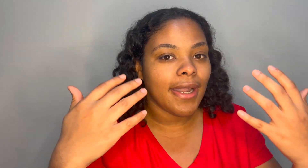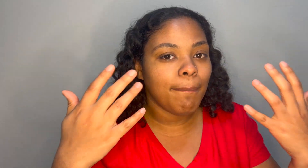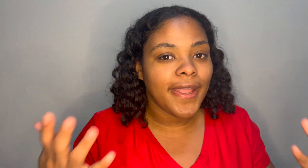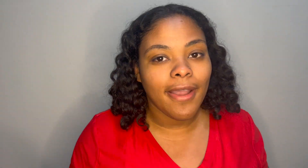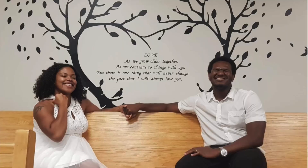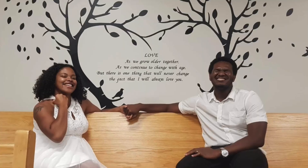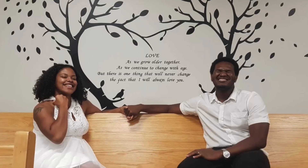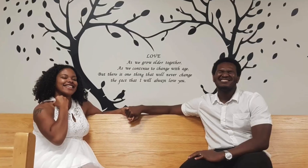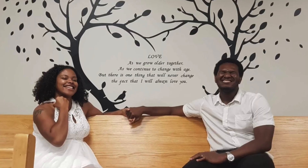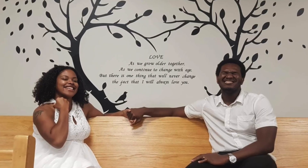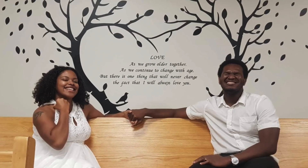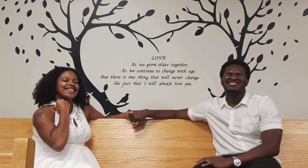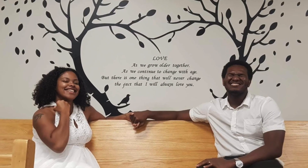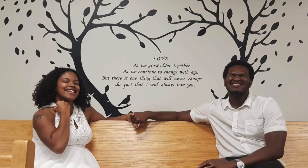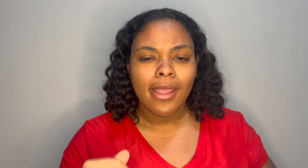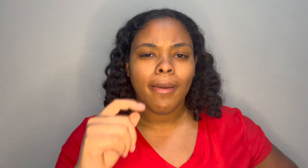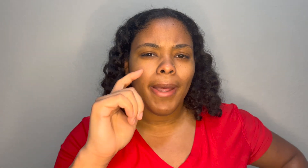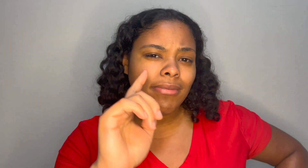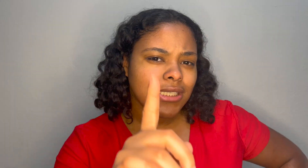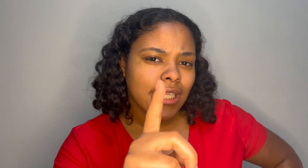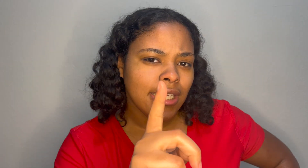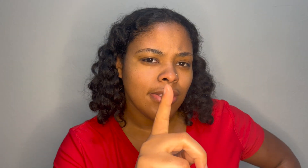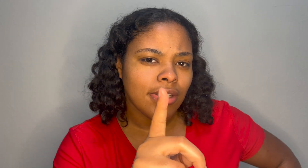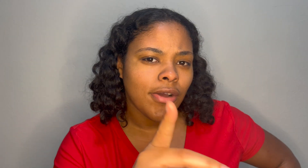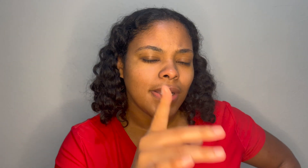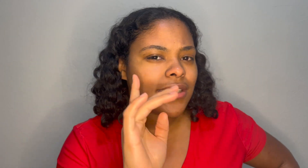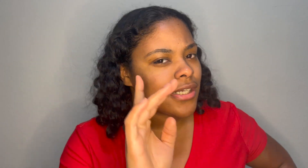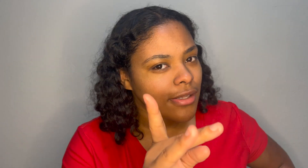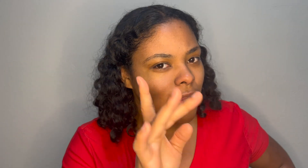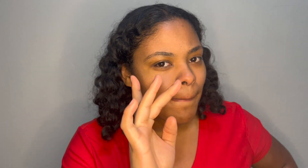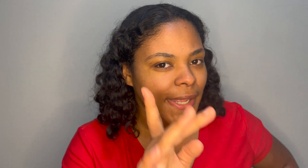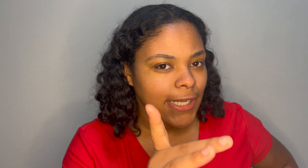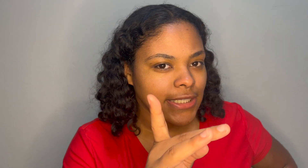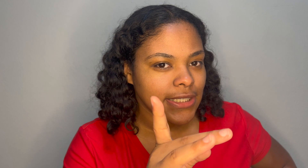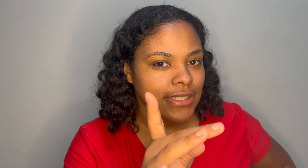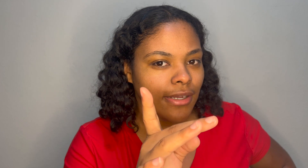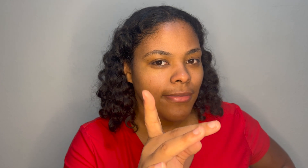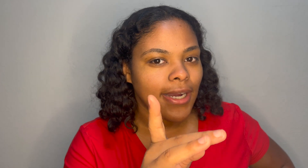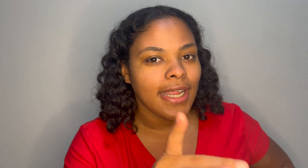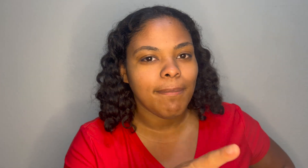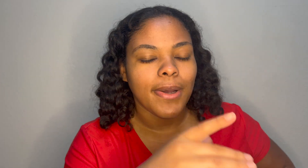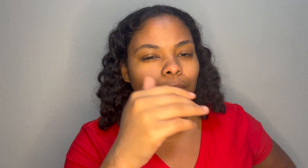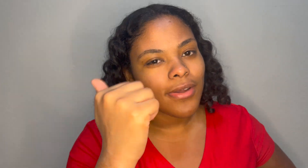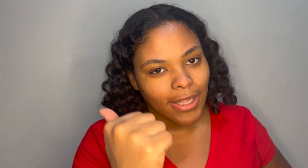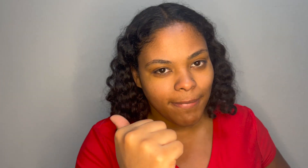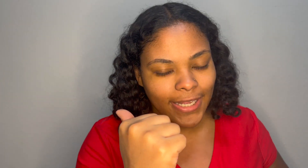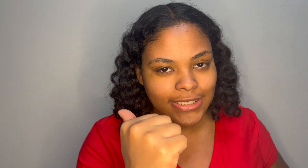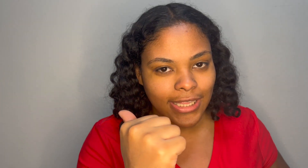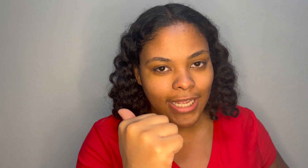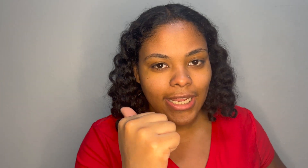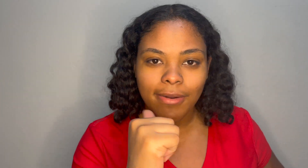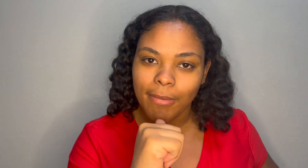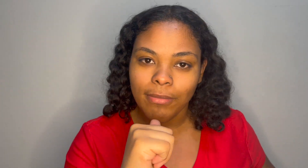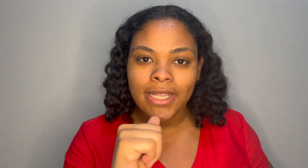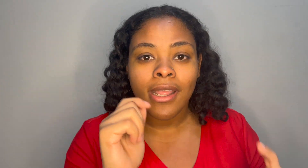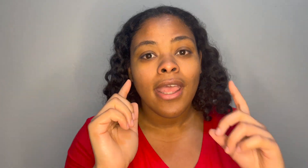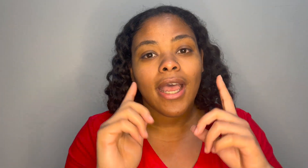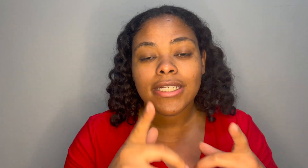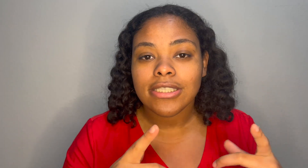bam i found the right one but i'm just letting you know it took patience all right but we'll get back to that in a moment i just